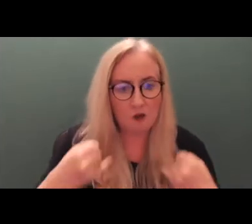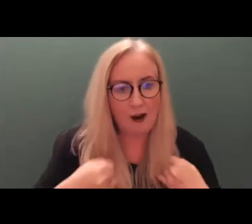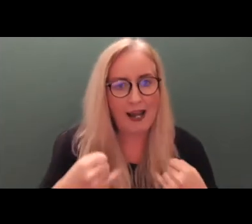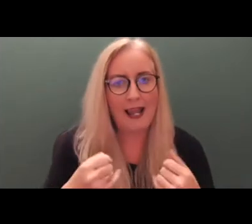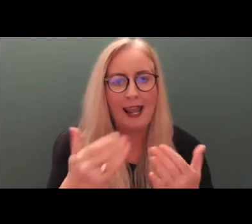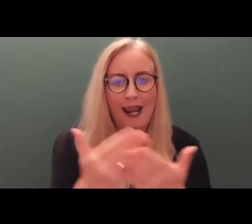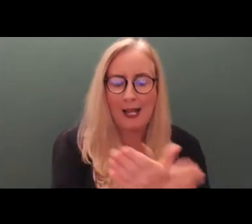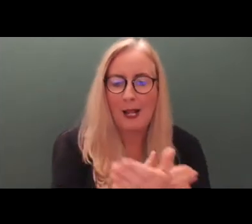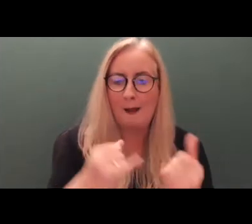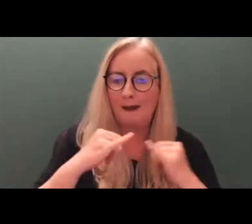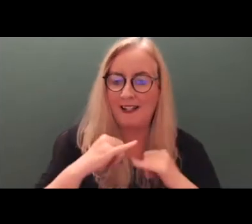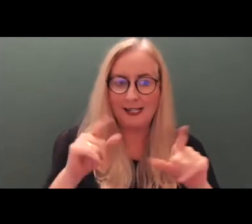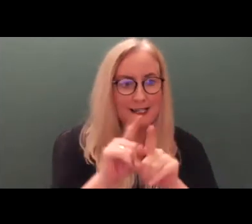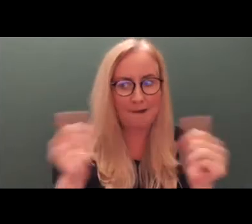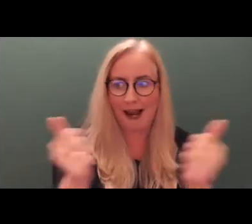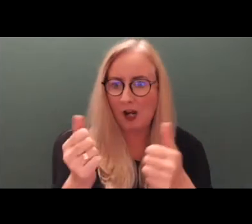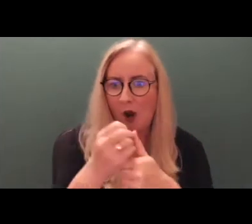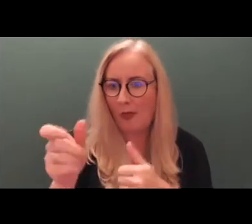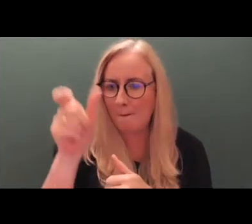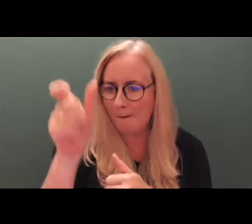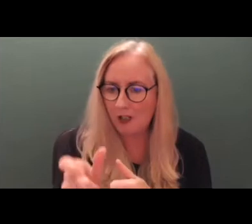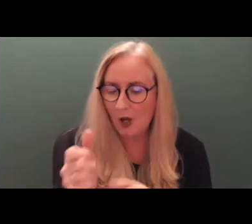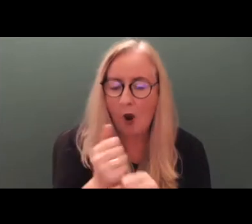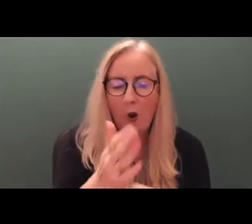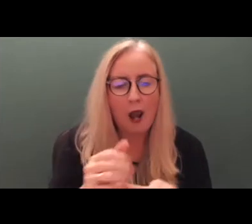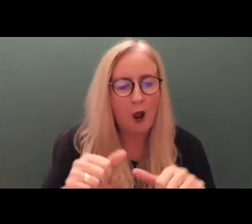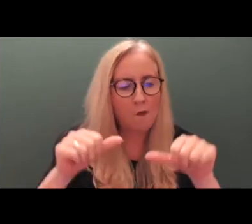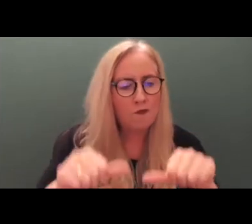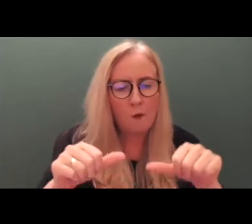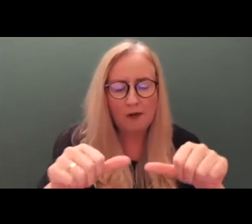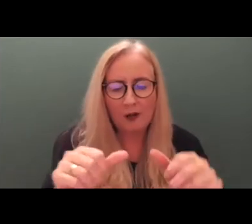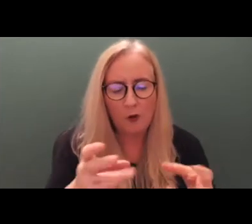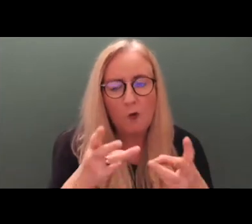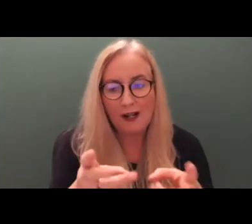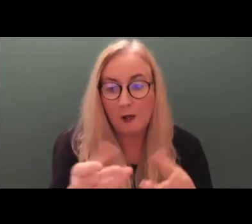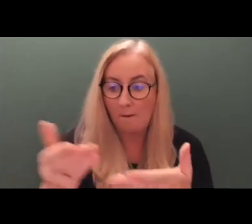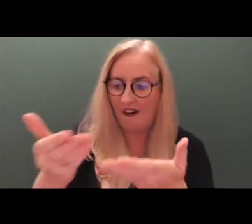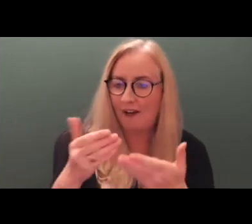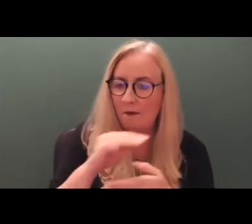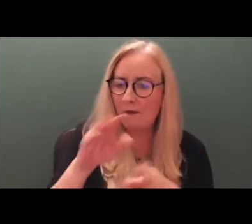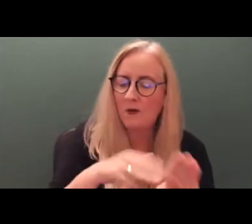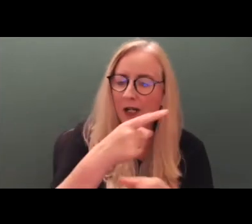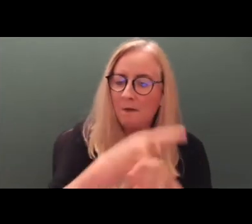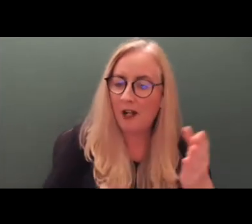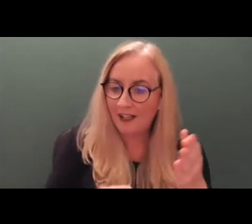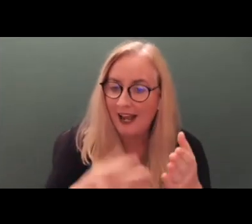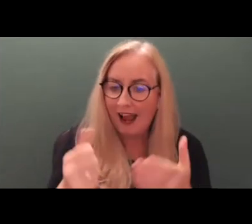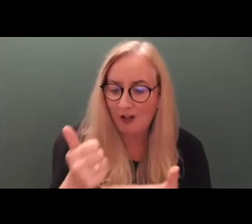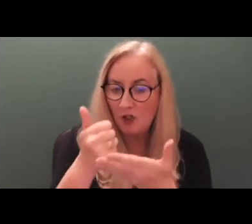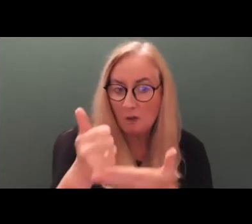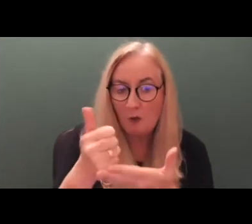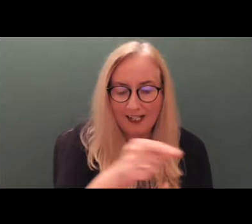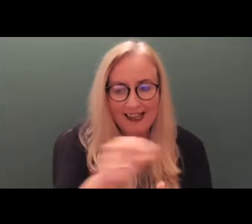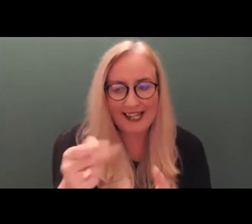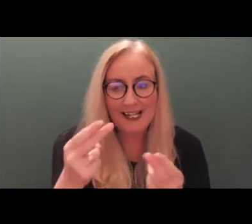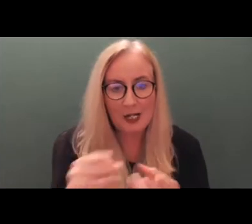basis with other persons and to take all appropriate measures to provide persons with disabilities with the support they need to